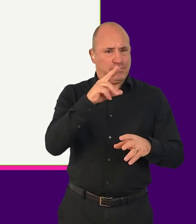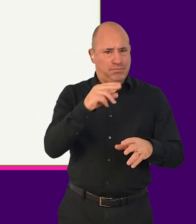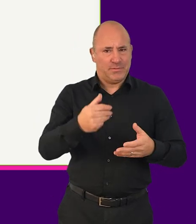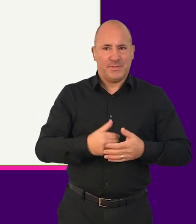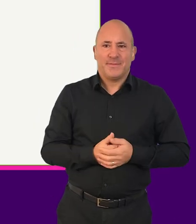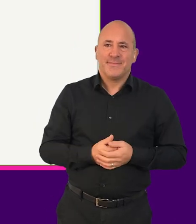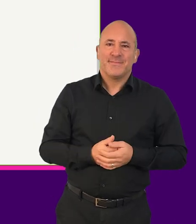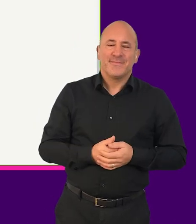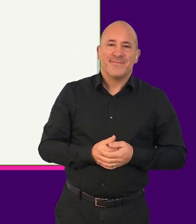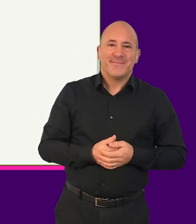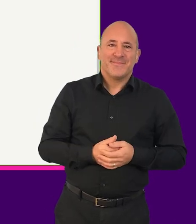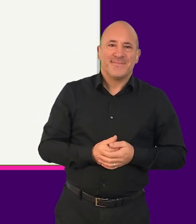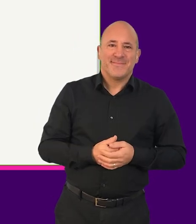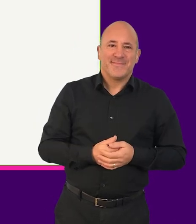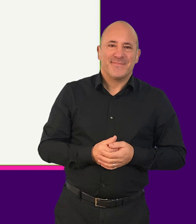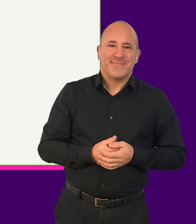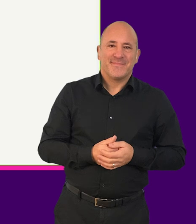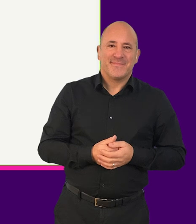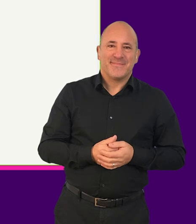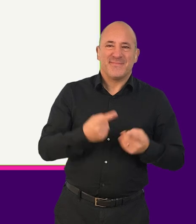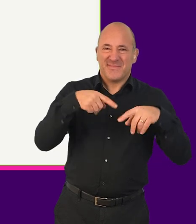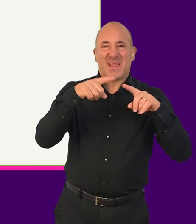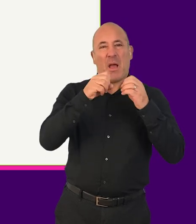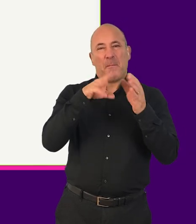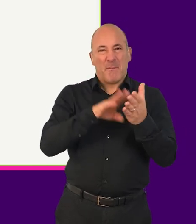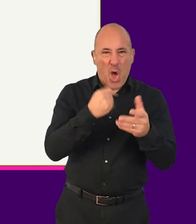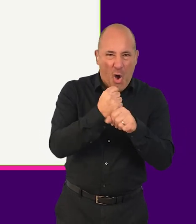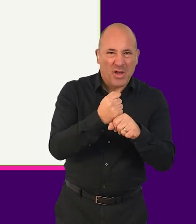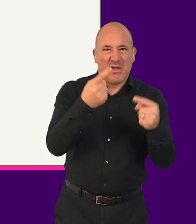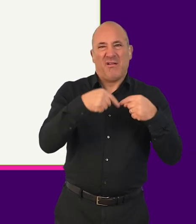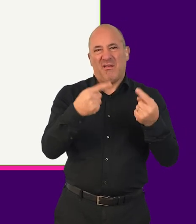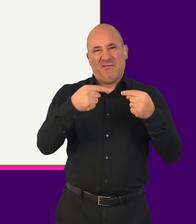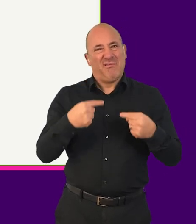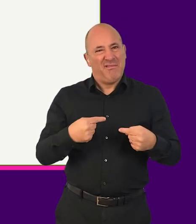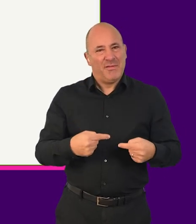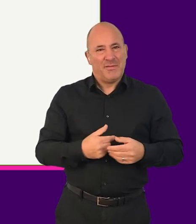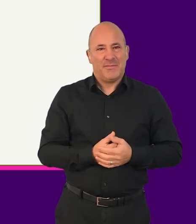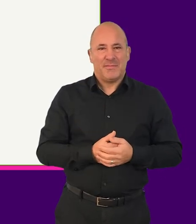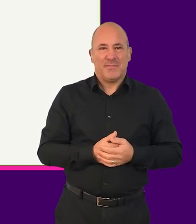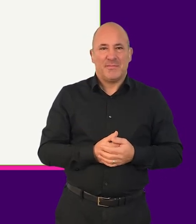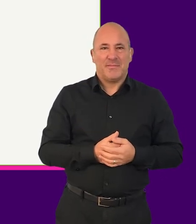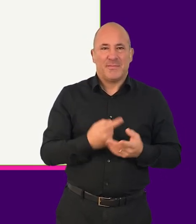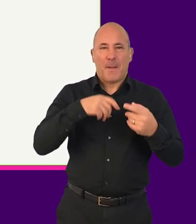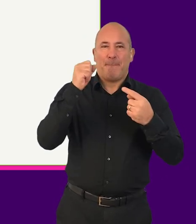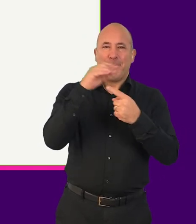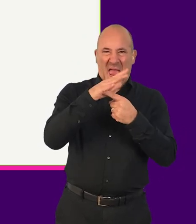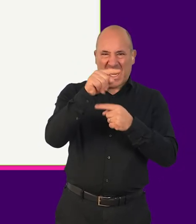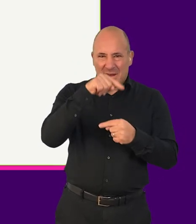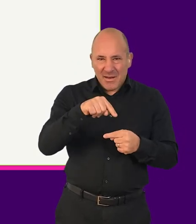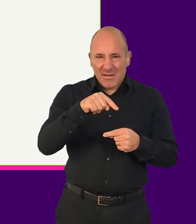2. Blog heading level 2. Contact us heading level 2. Main region. Hello at Tetralogical.com send mail link.